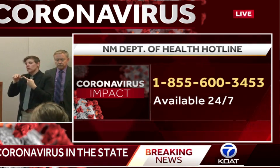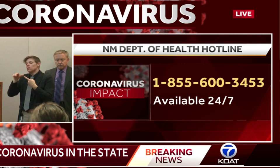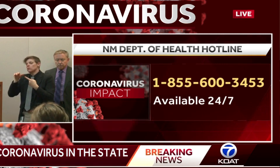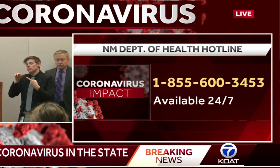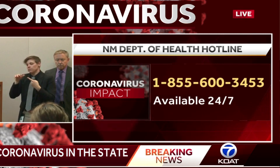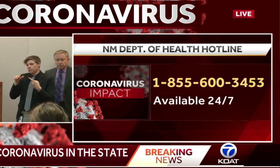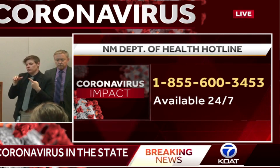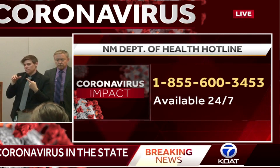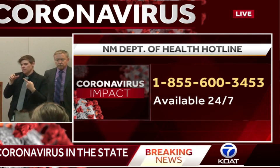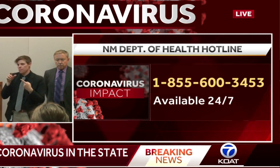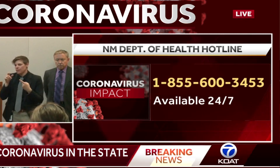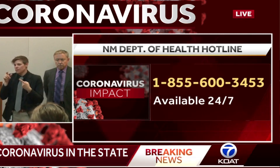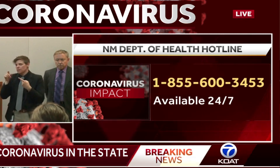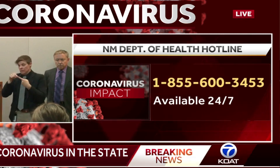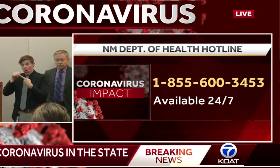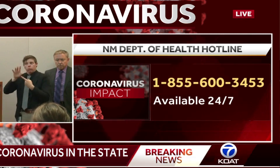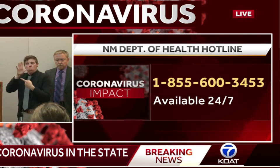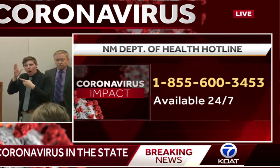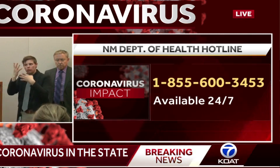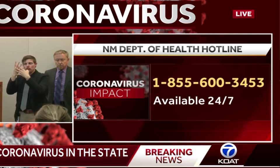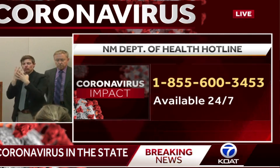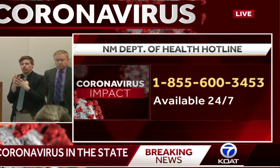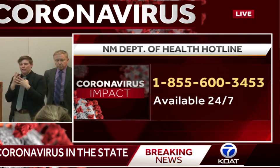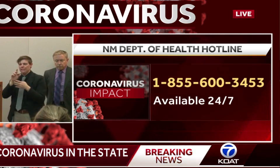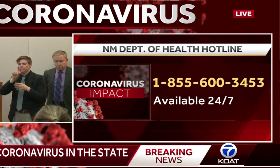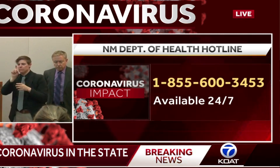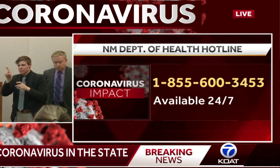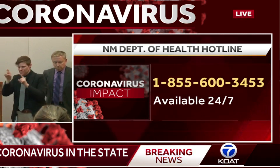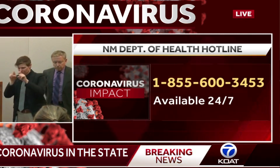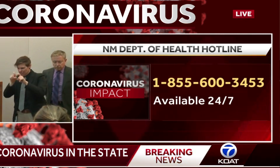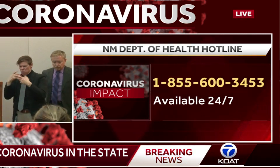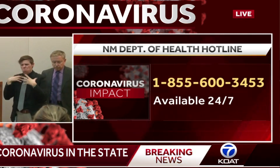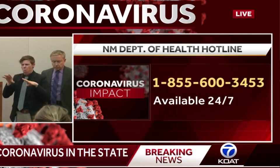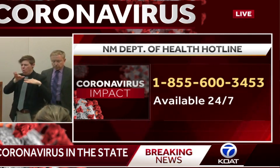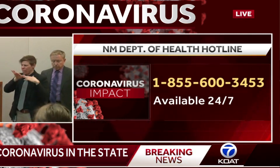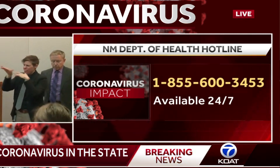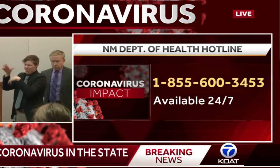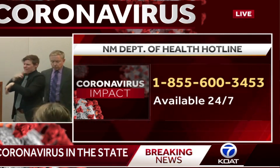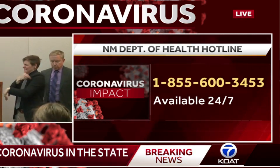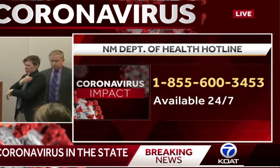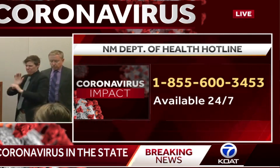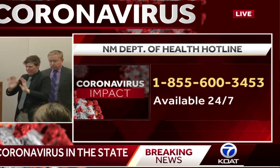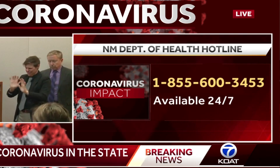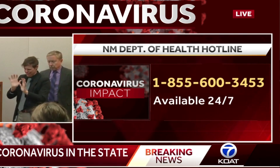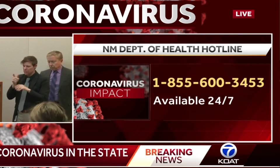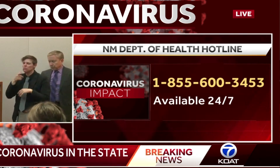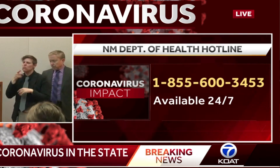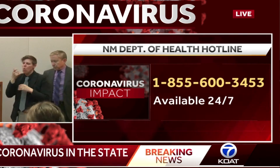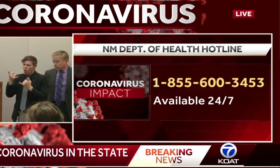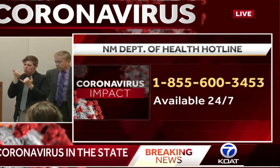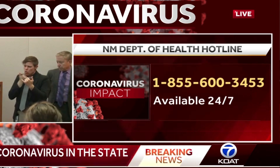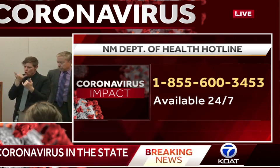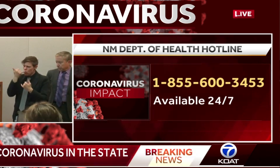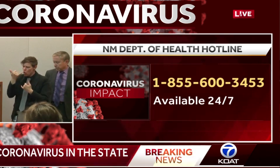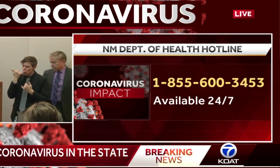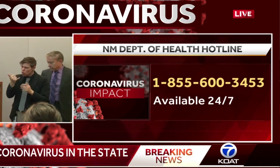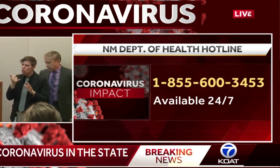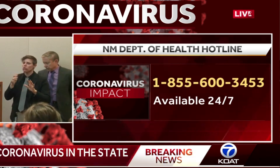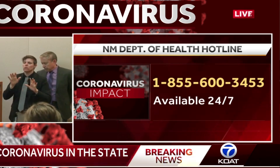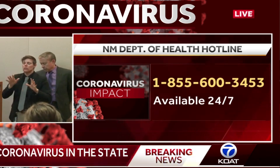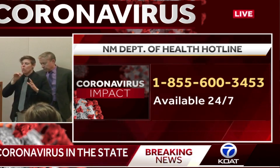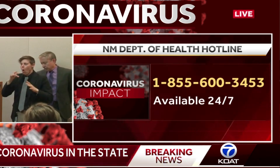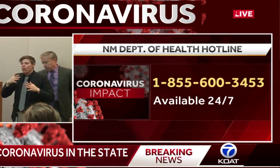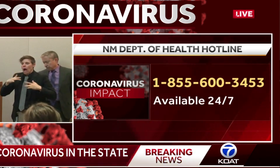Right? We don't want to bunch a long line because what are we trying to do? We don't promote panic. People should not be